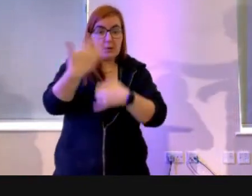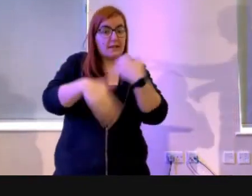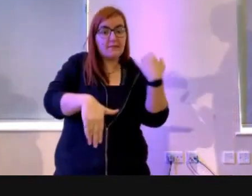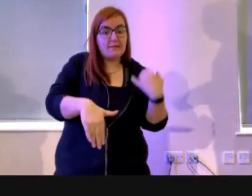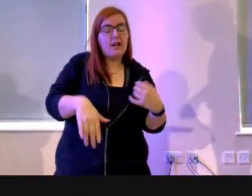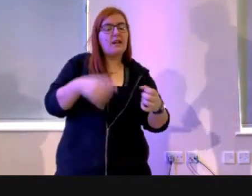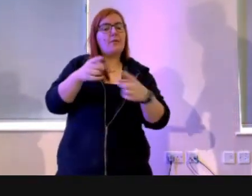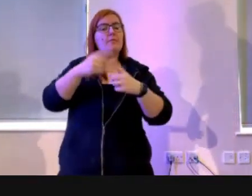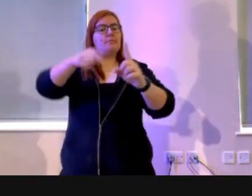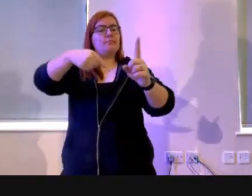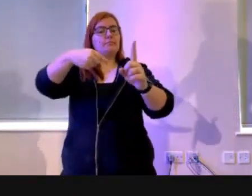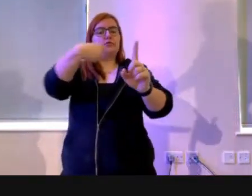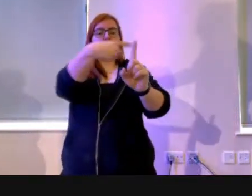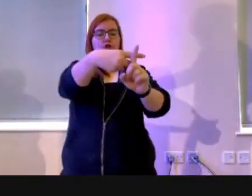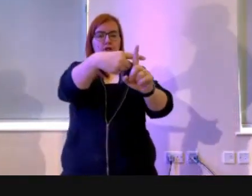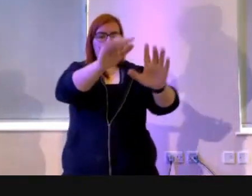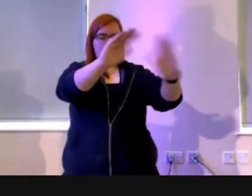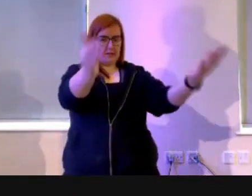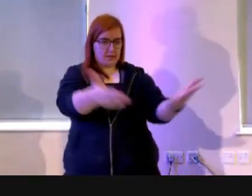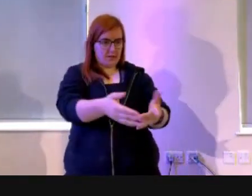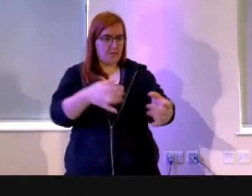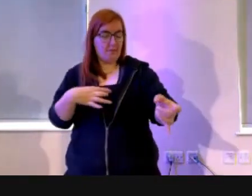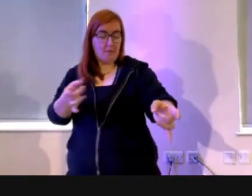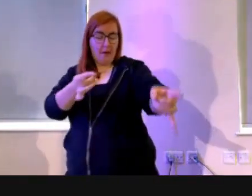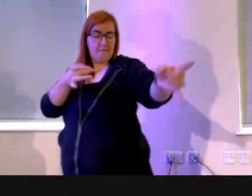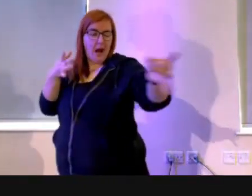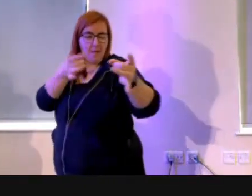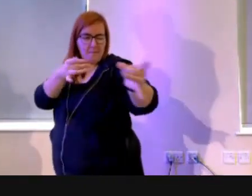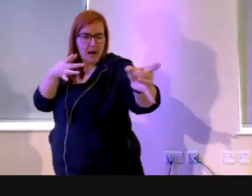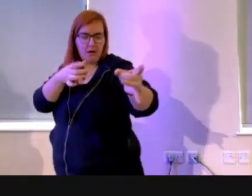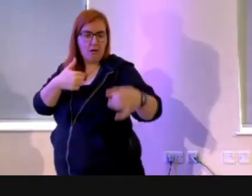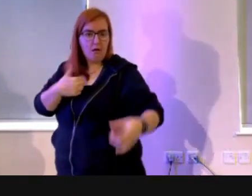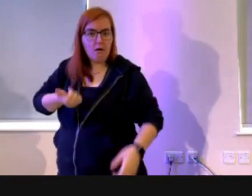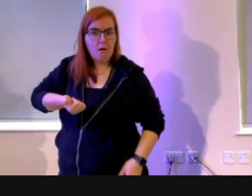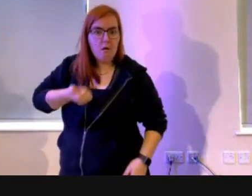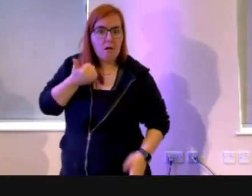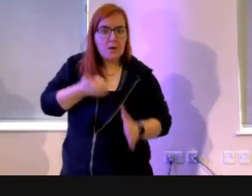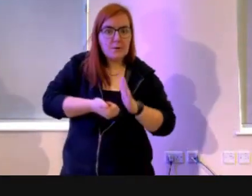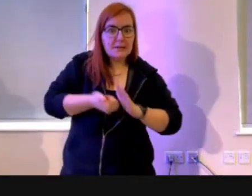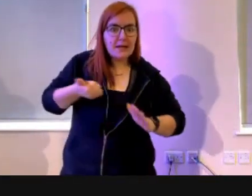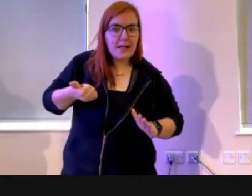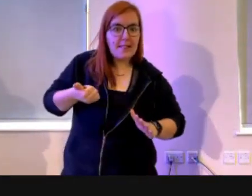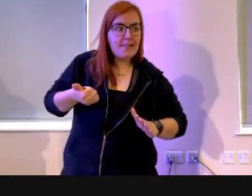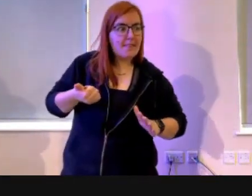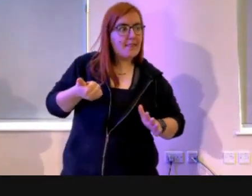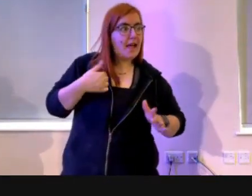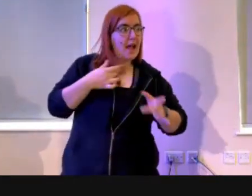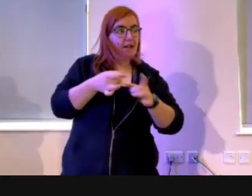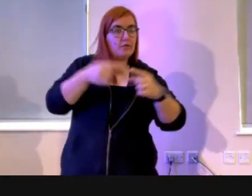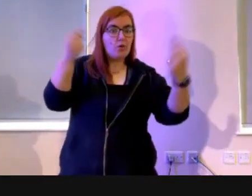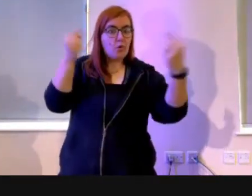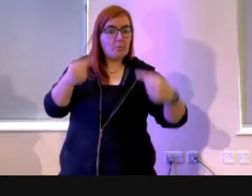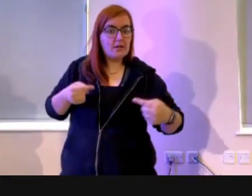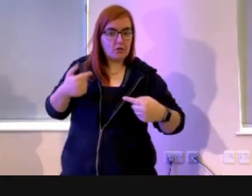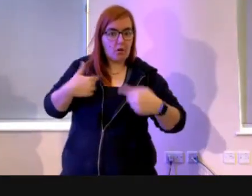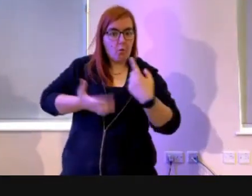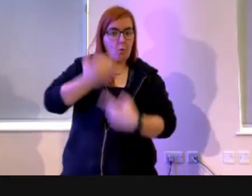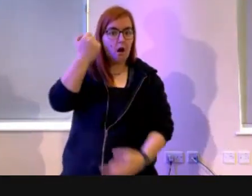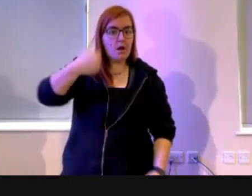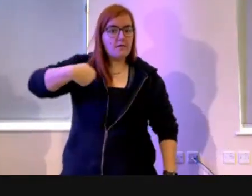target set up. And I found I was really good at it. And do you know what? I won the archery contest. And the